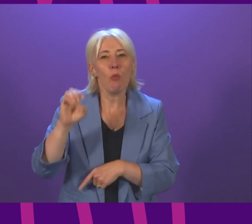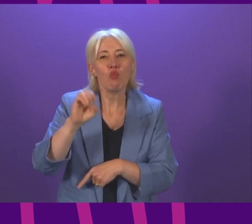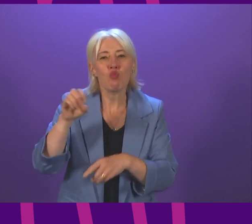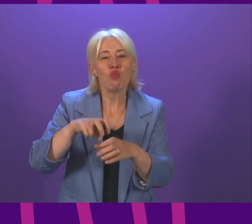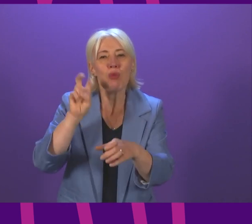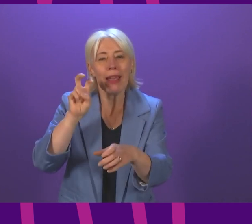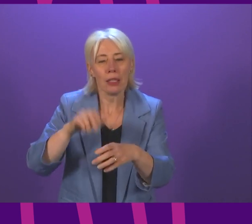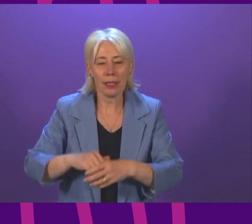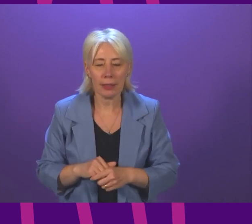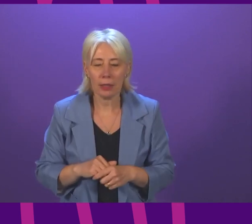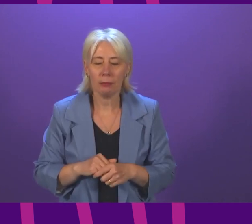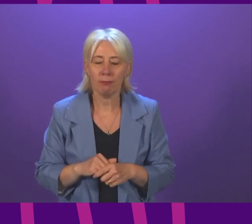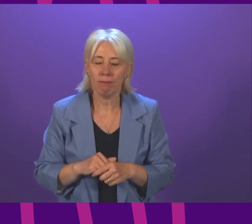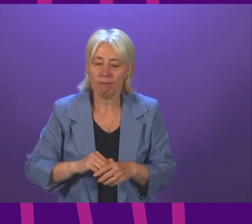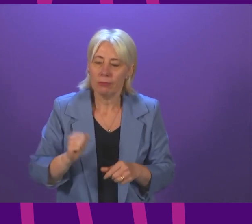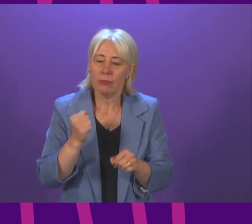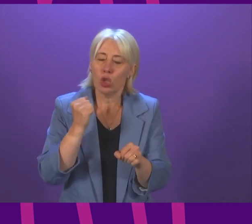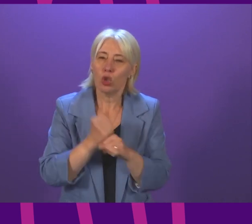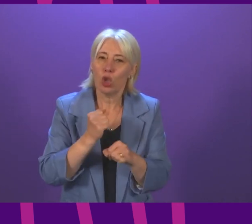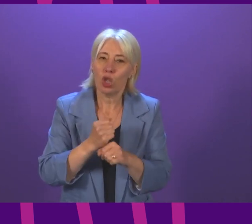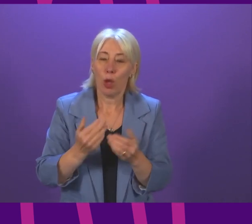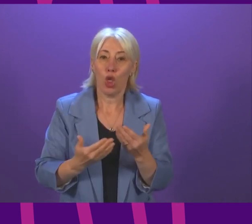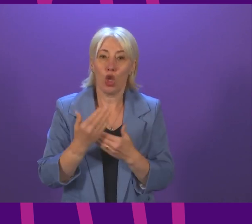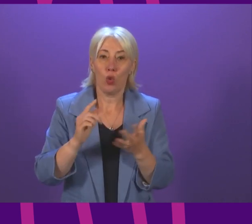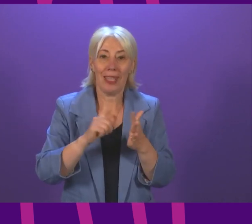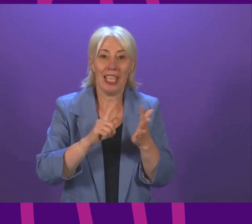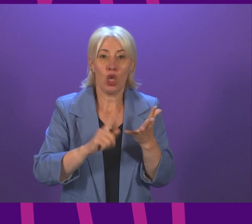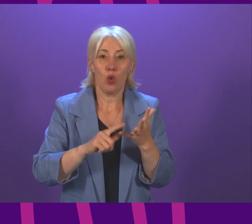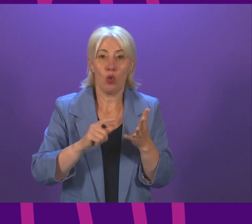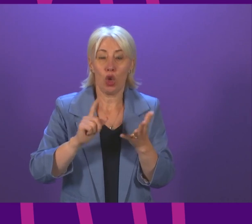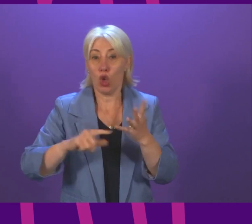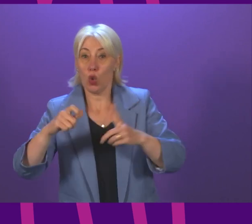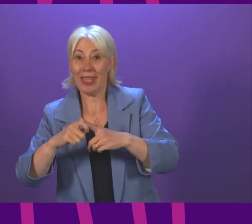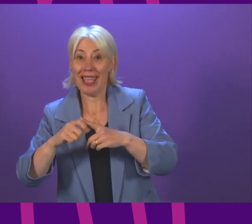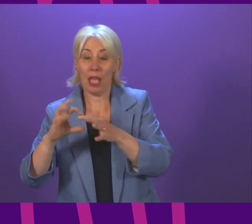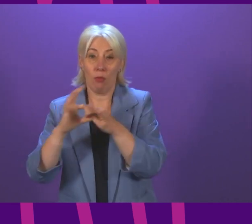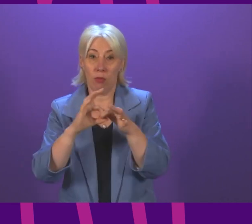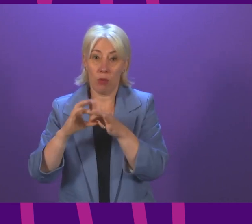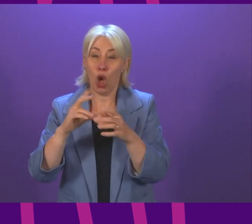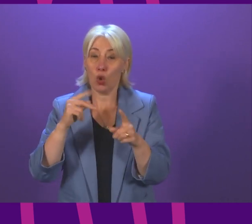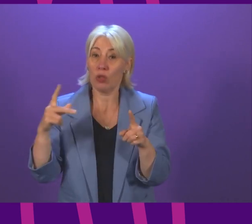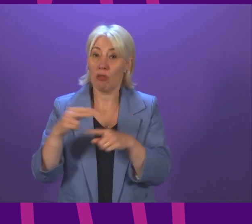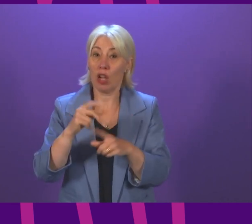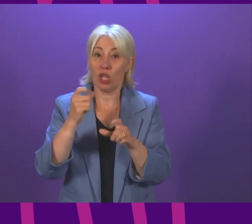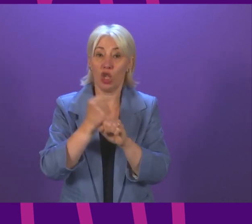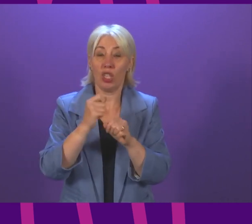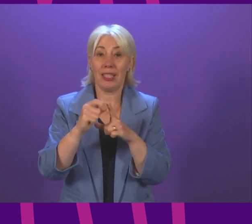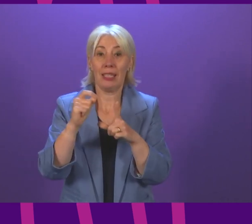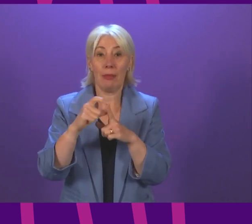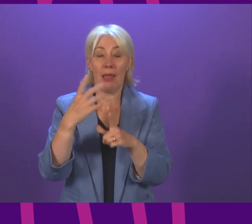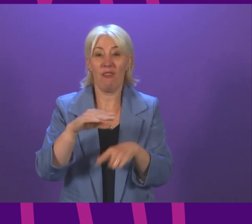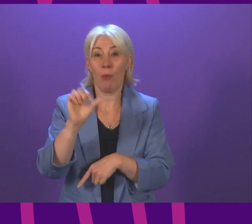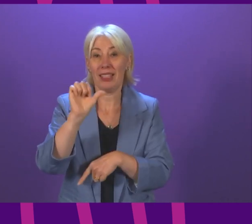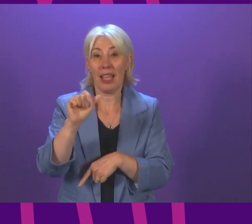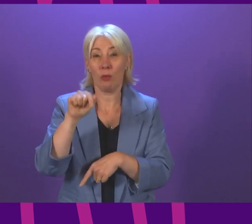Minister The Scottish Government has estimated that the new EU-UK relationship could cut Scotland's GDP by around 6